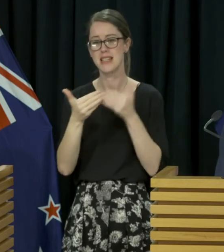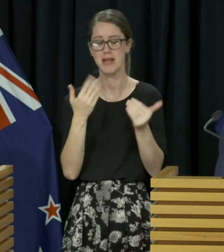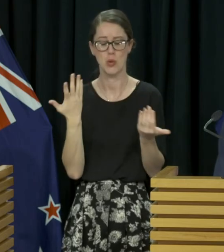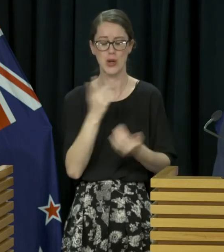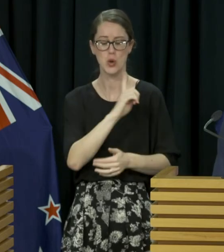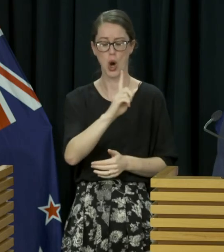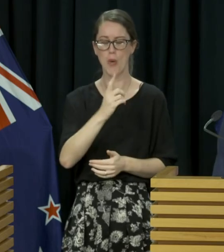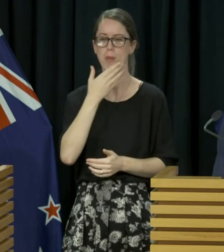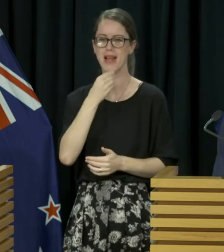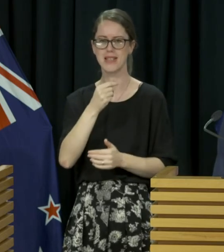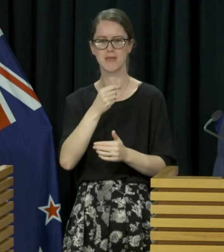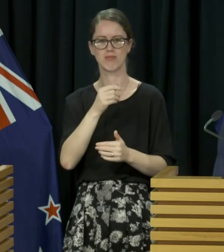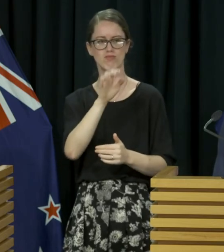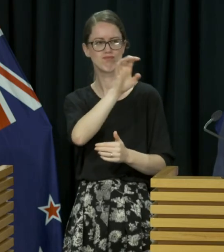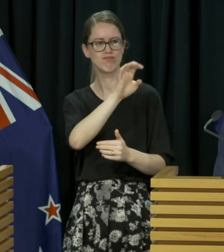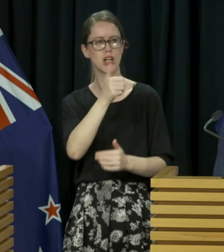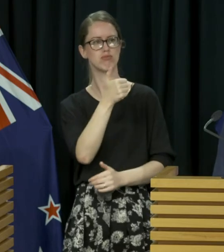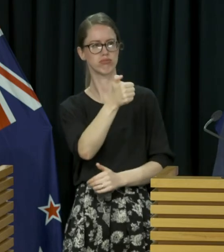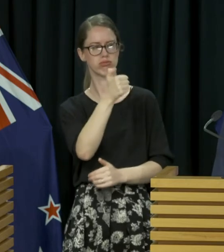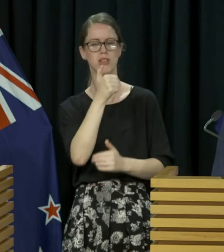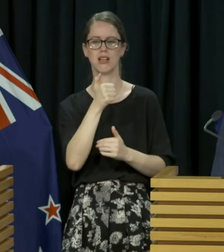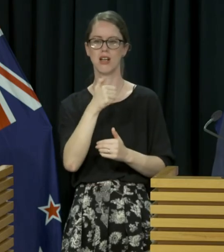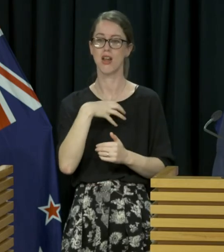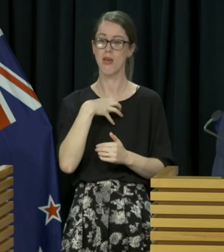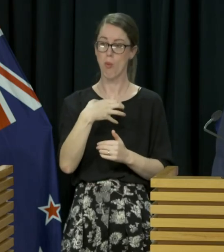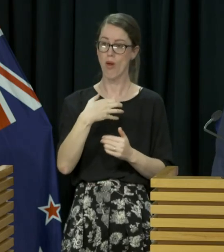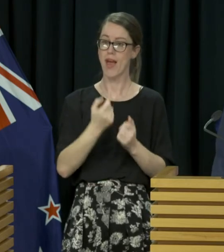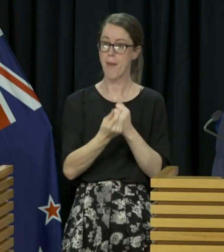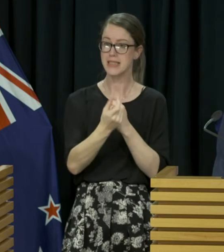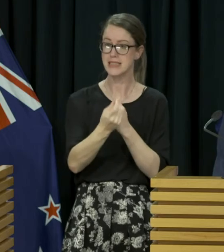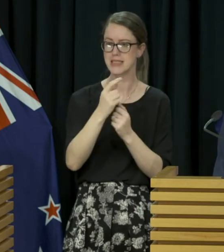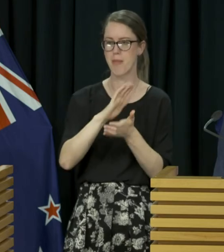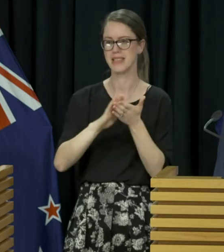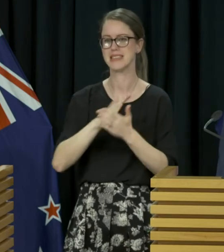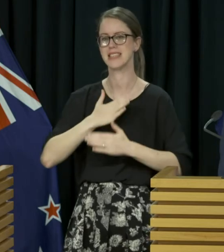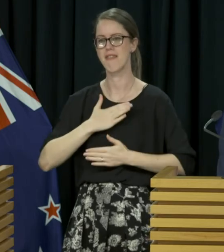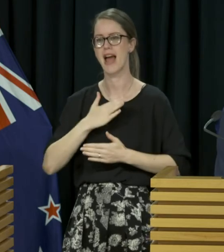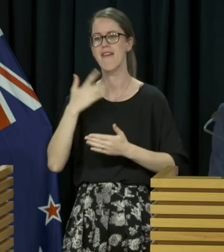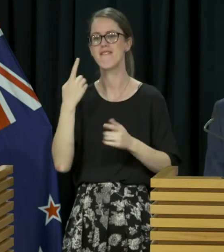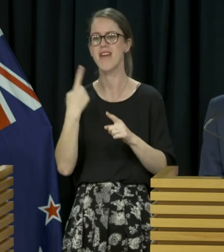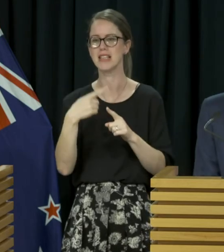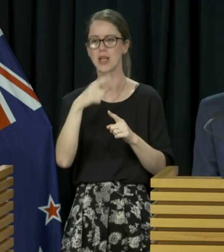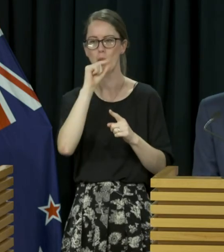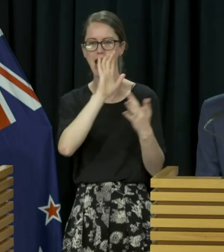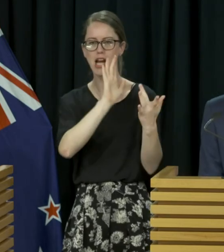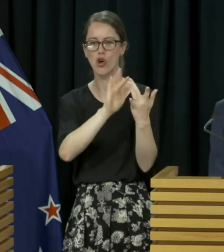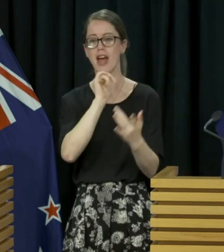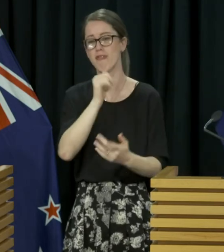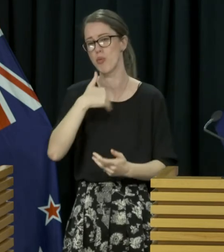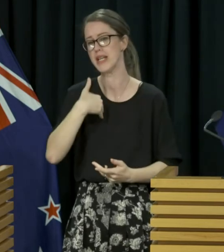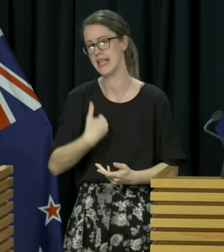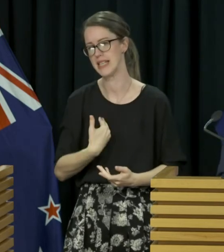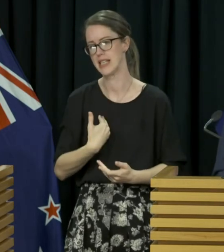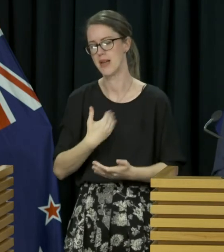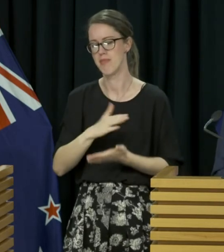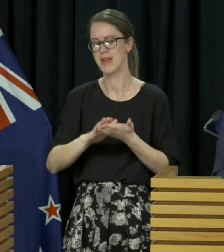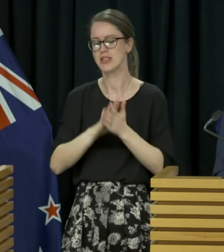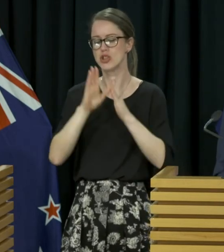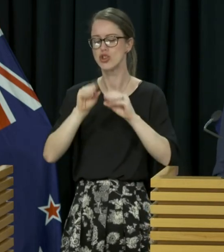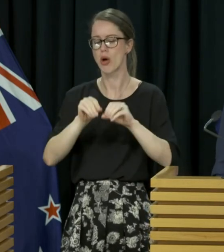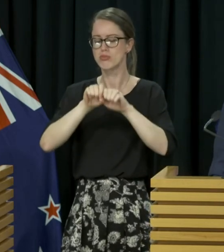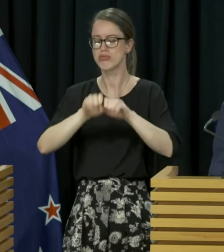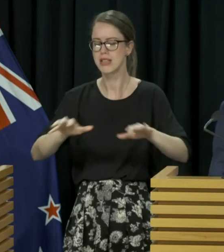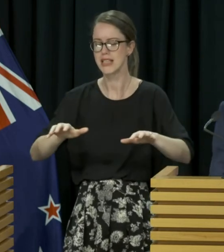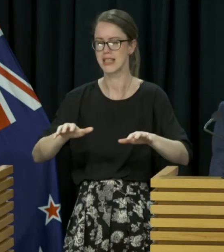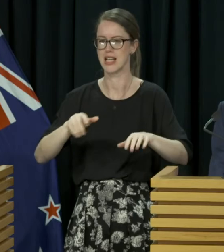this weekend the more we scan the safer we will be and the faster we respond the faster we will stop the virus spreading